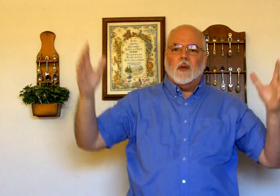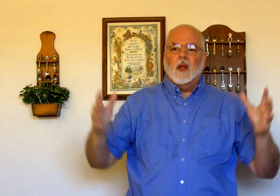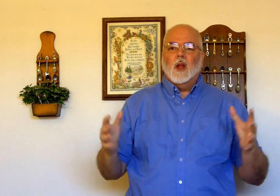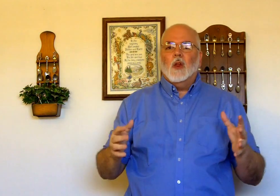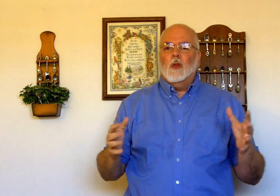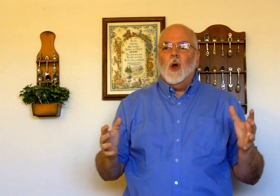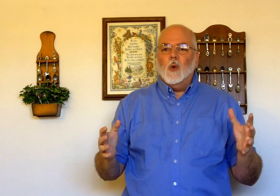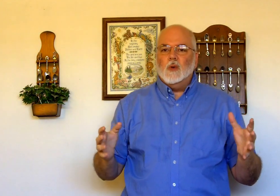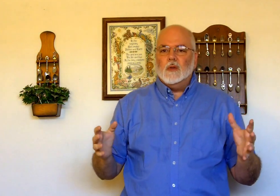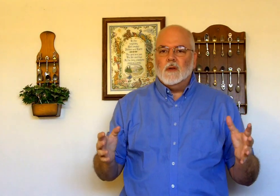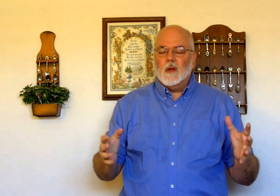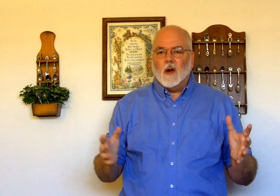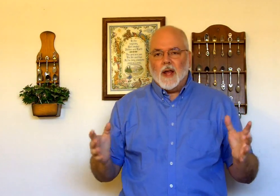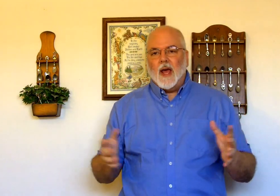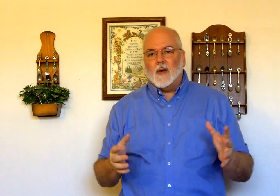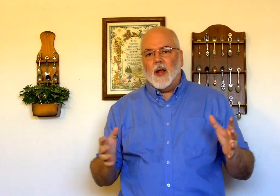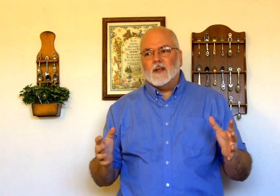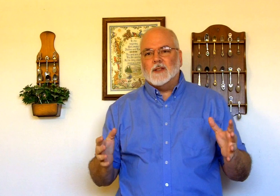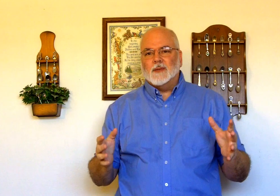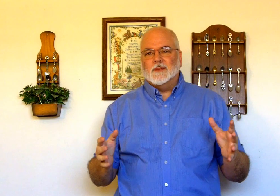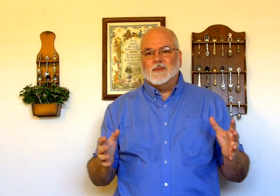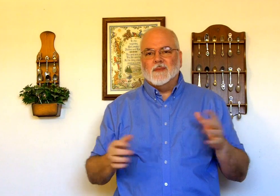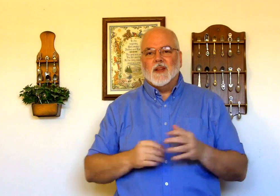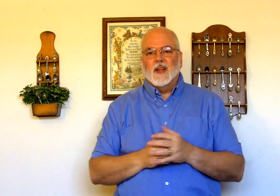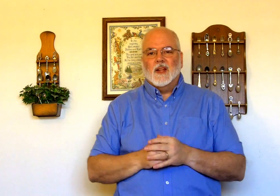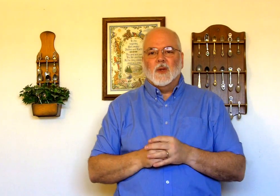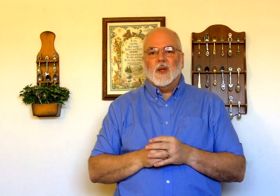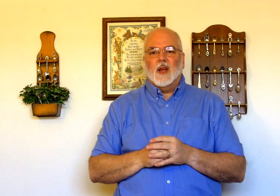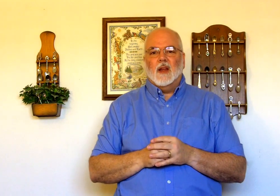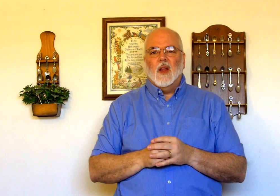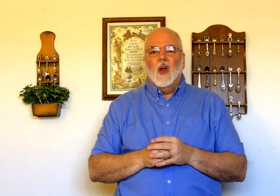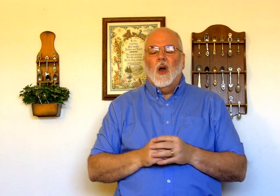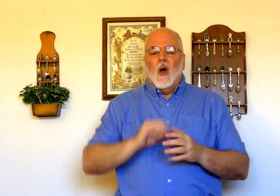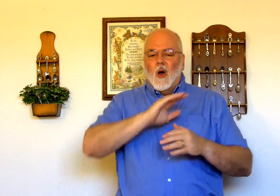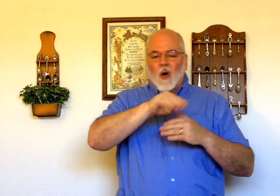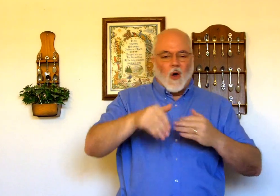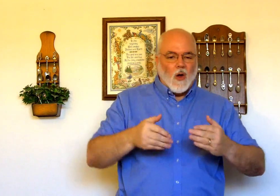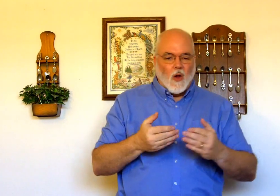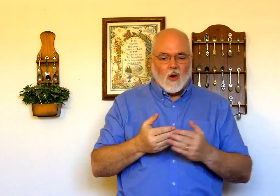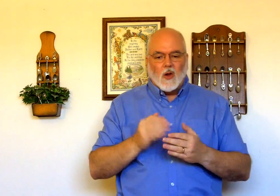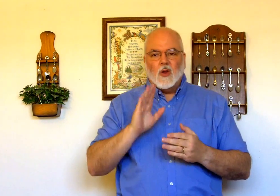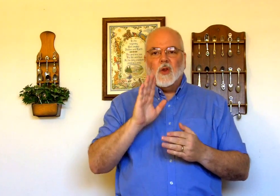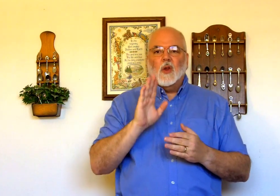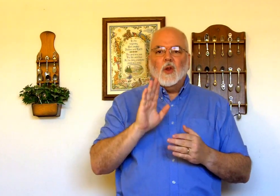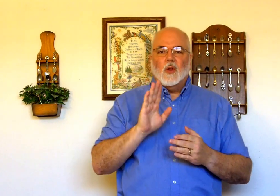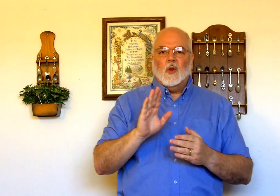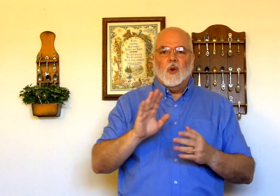those are cataracts okay all your